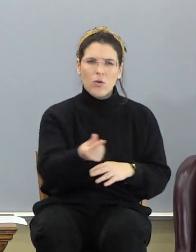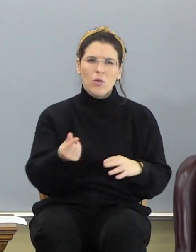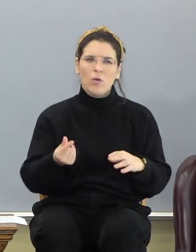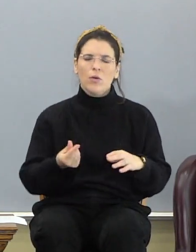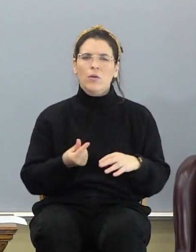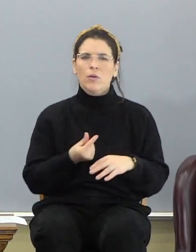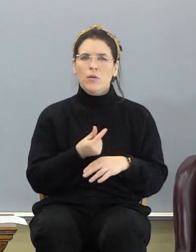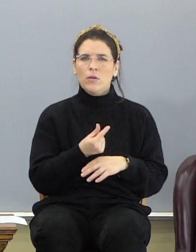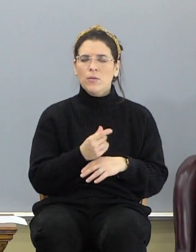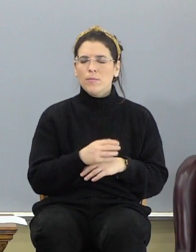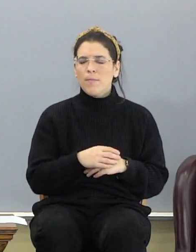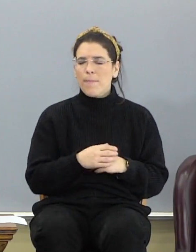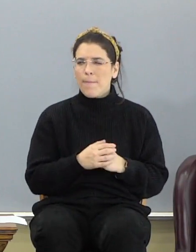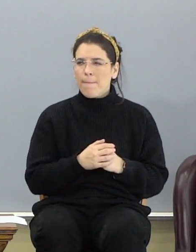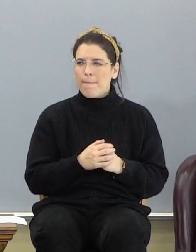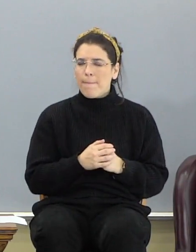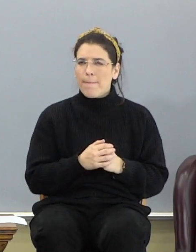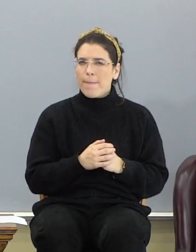growing.